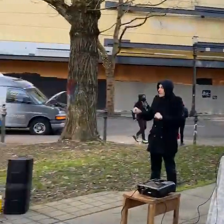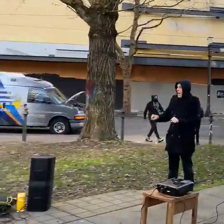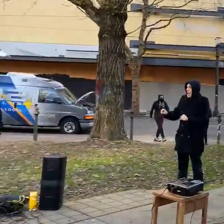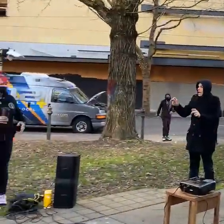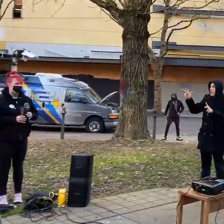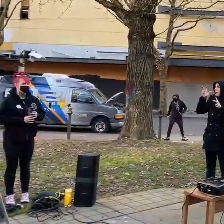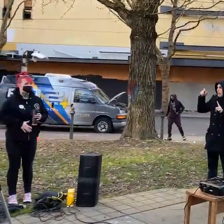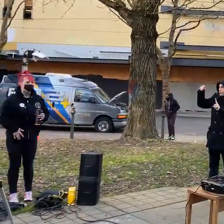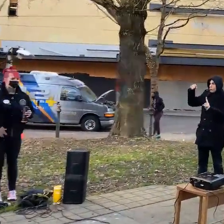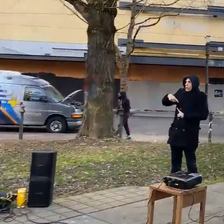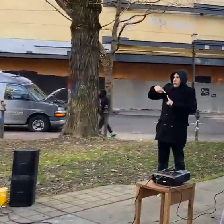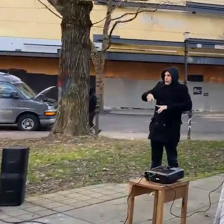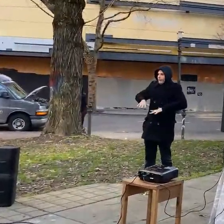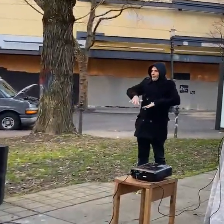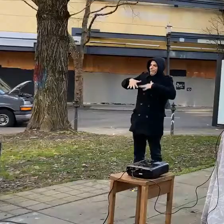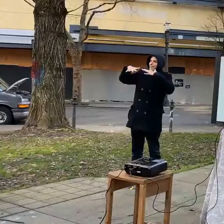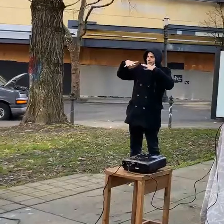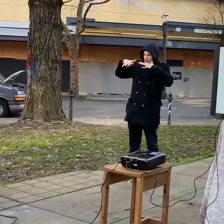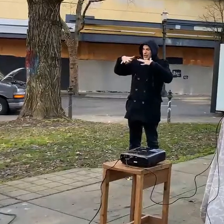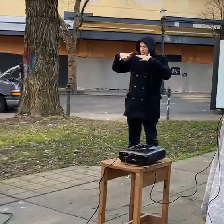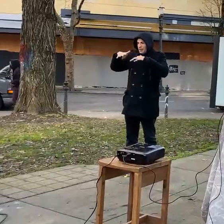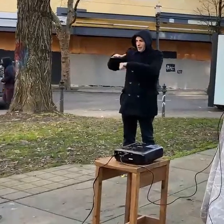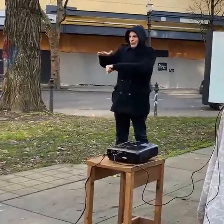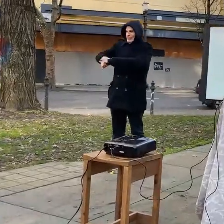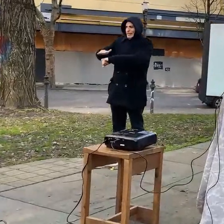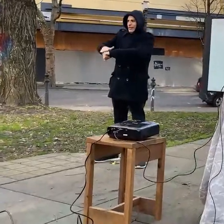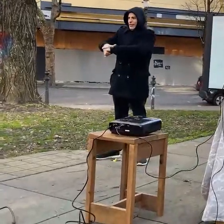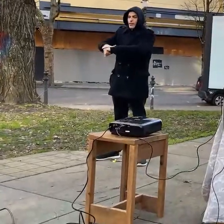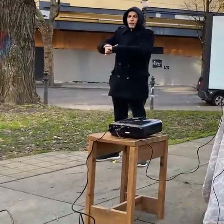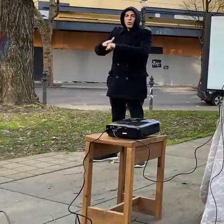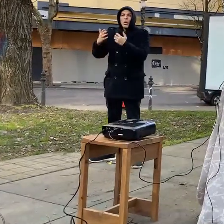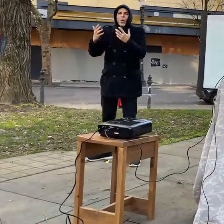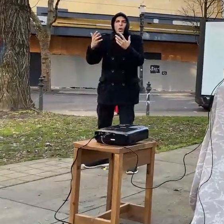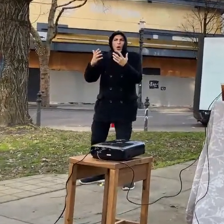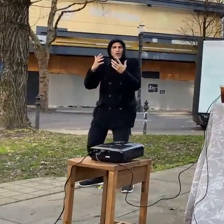this is not something i